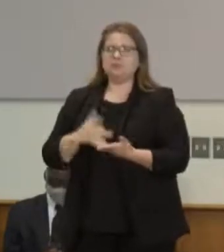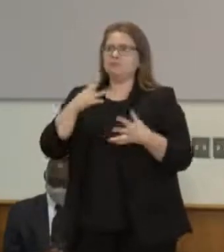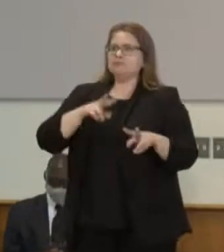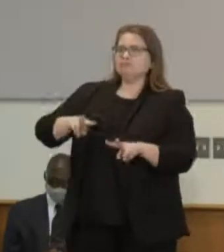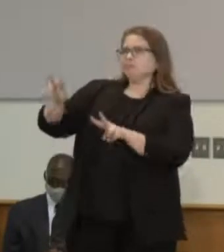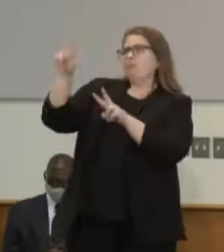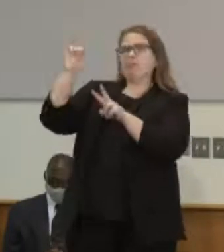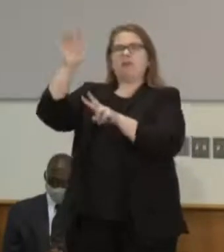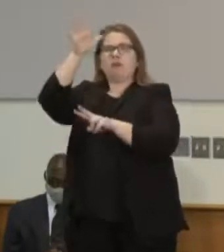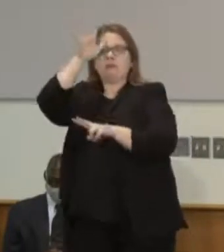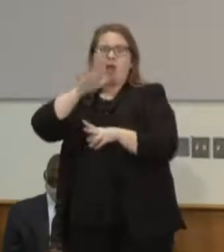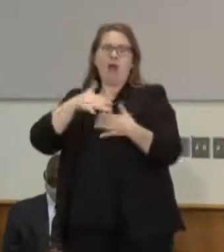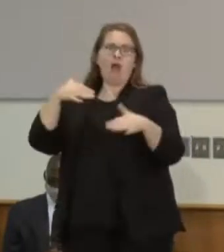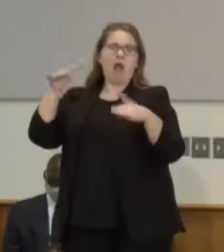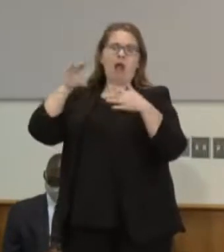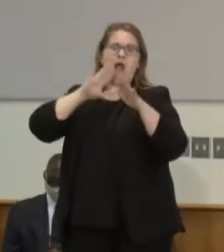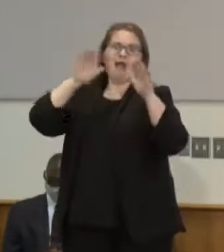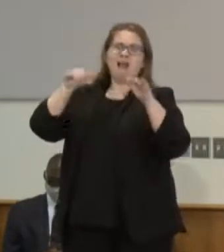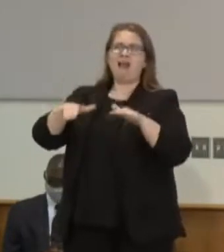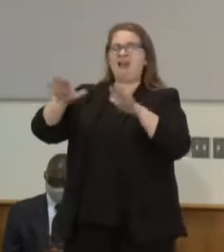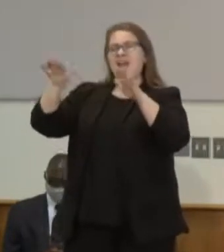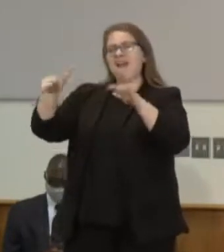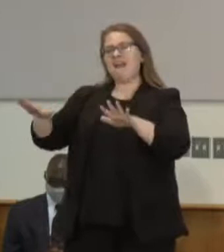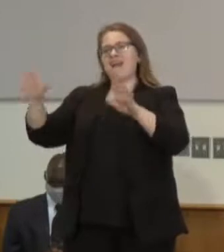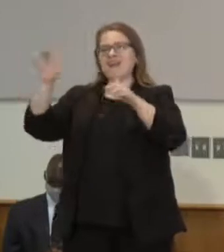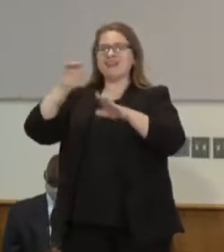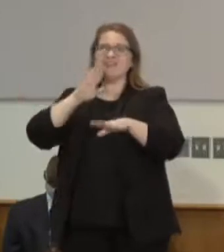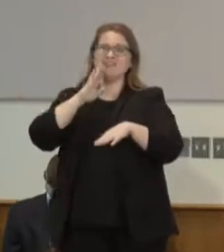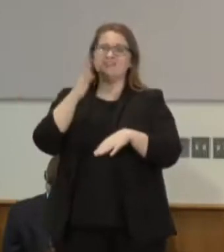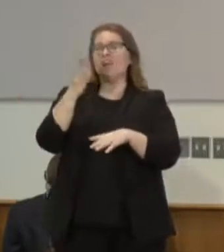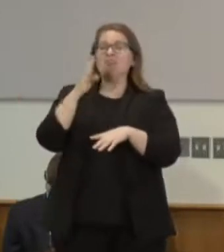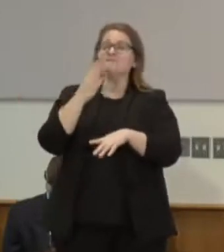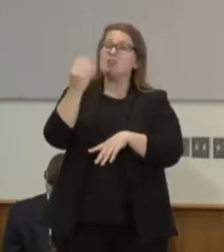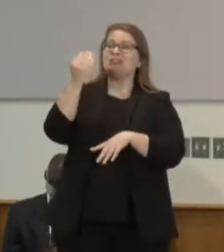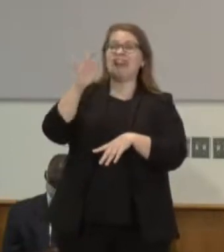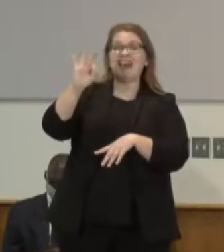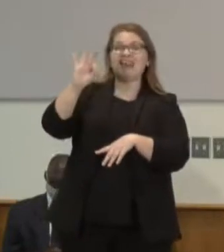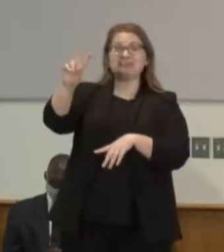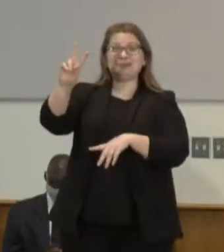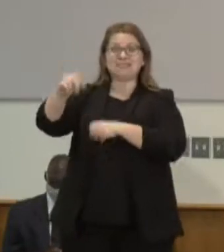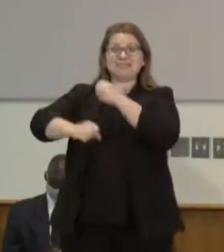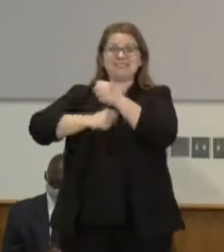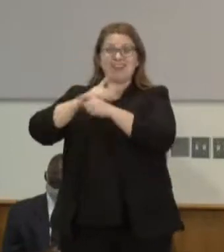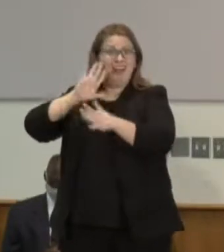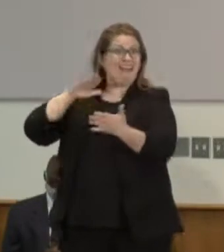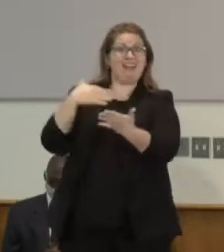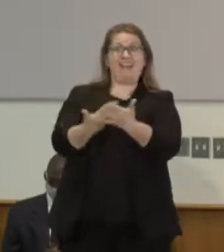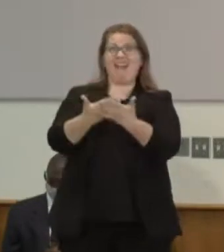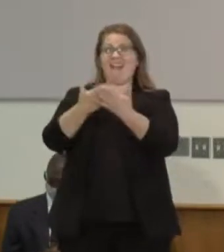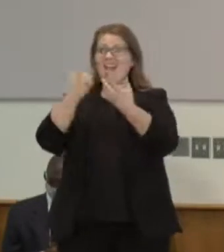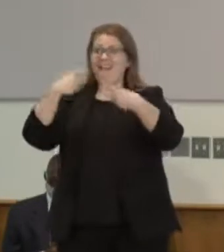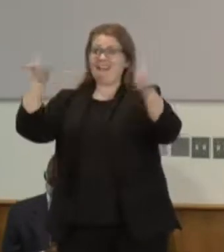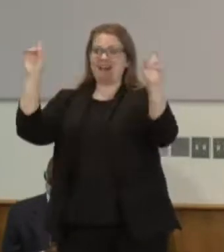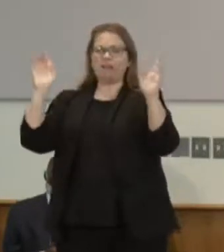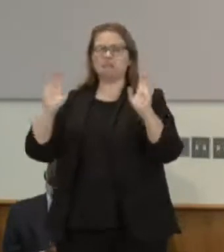in 1492 and now my daughter knows Columbus as the man who got lost and hurt people